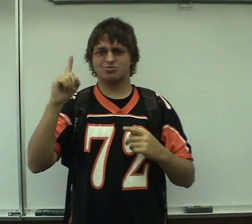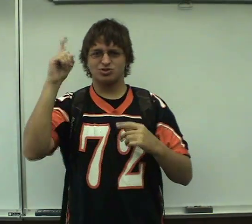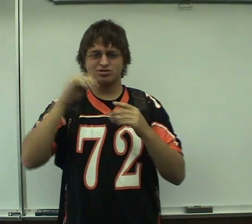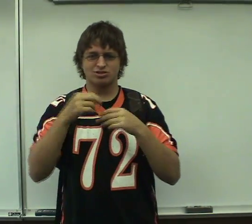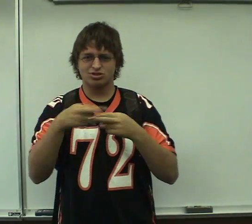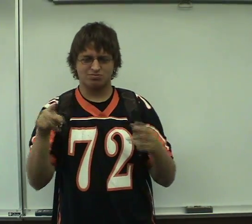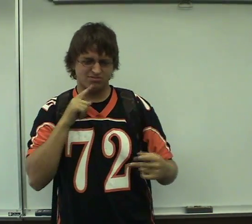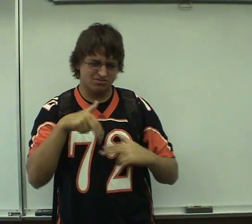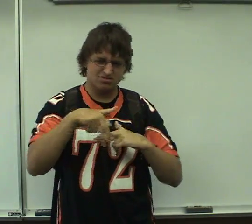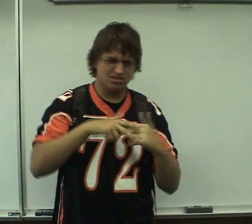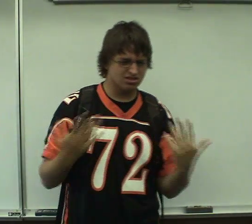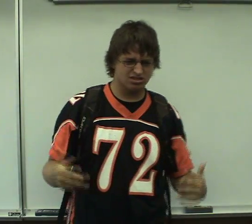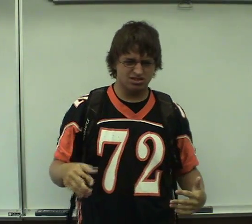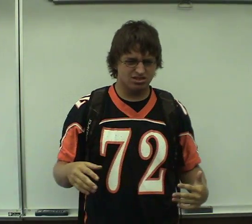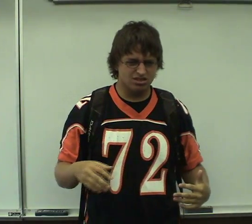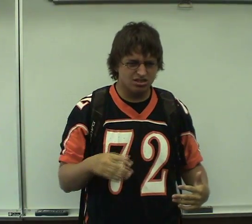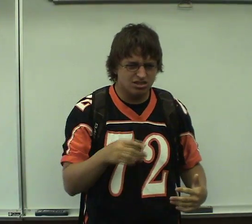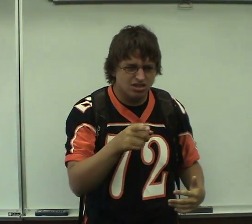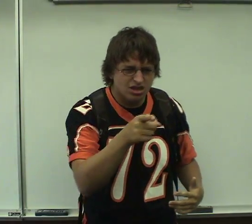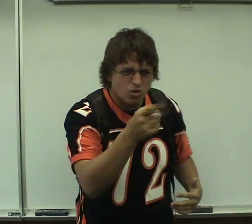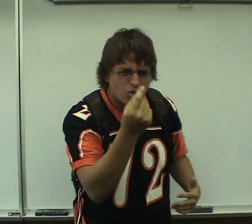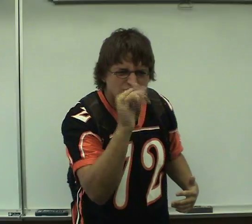Look at this!